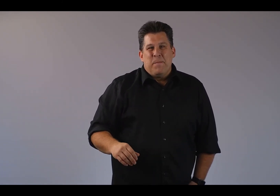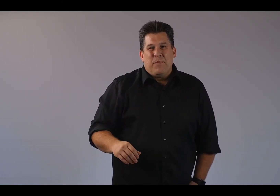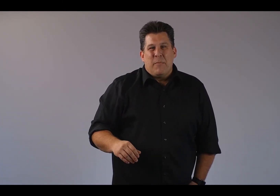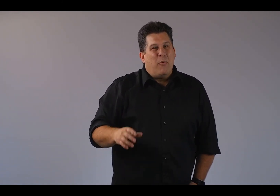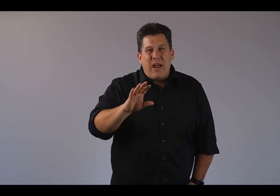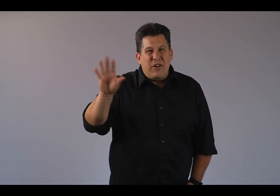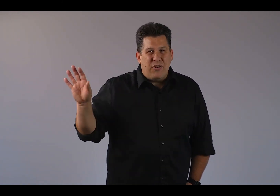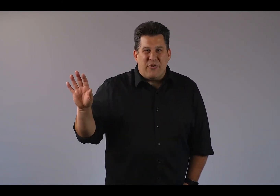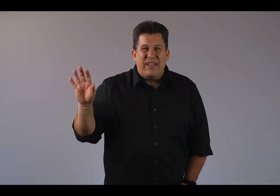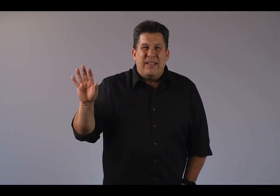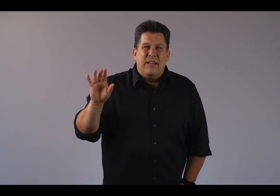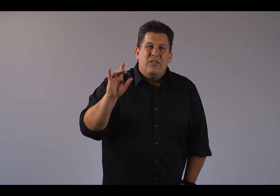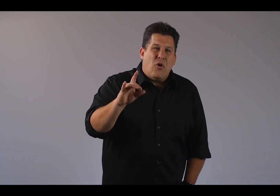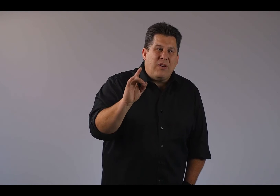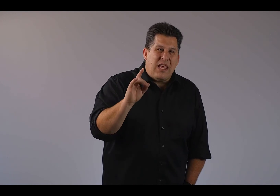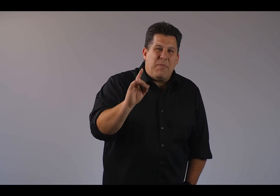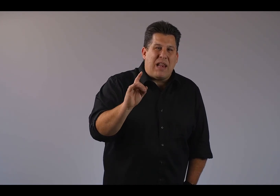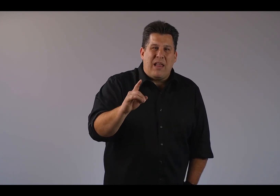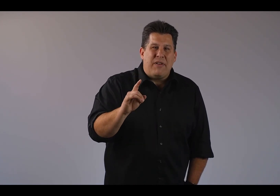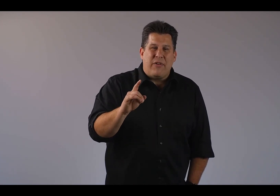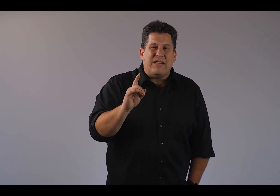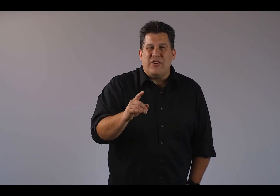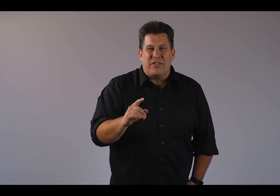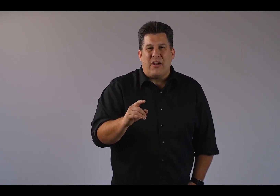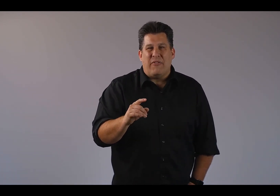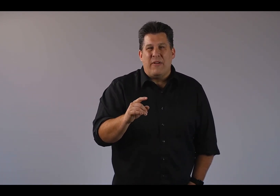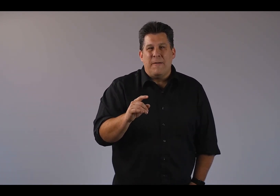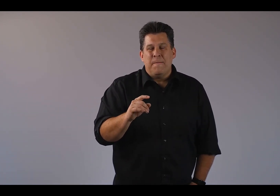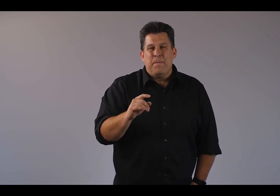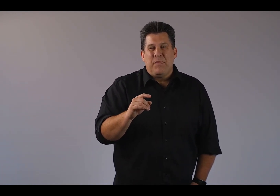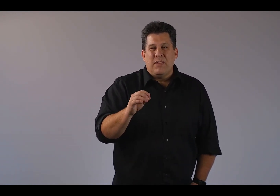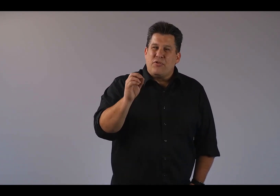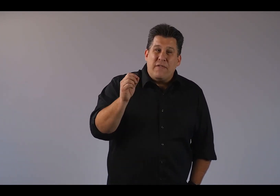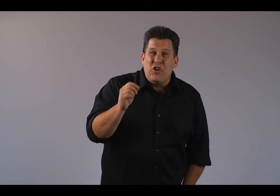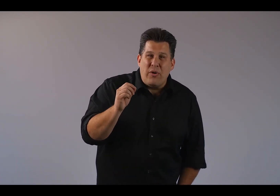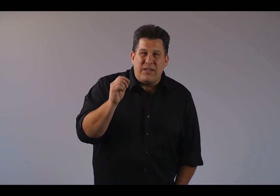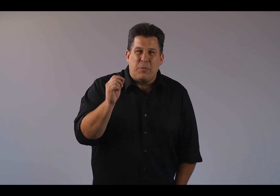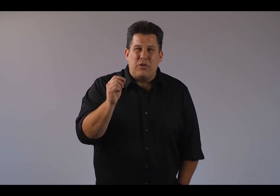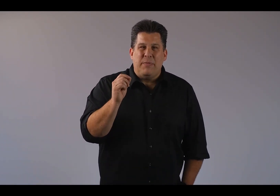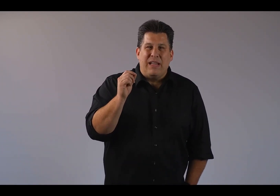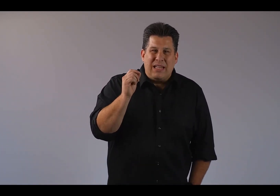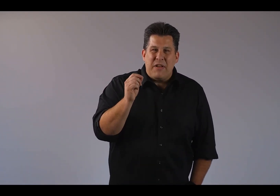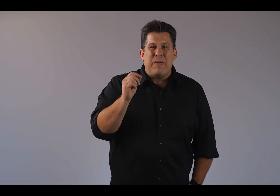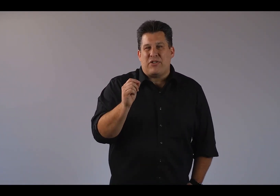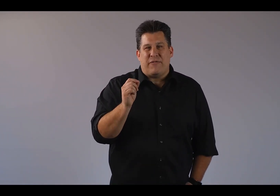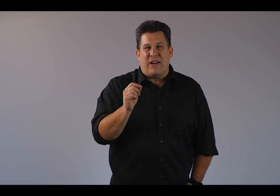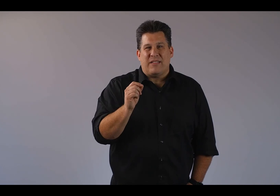But whatever you do, don't keep that love and grace to yourself. The story of Jonah is supposed to be a living picture for us,